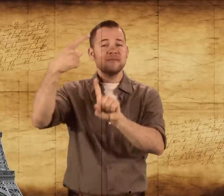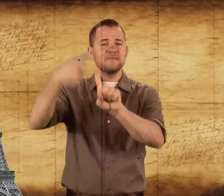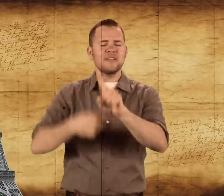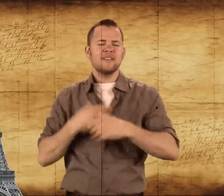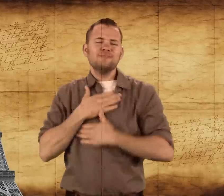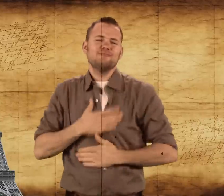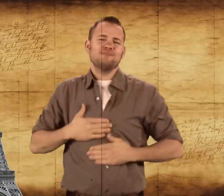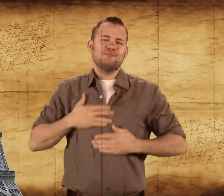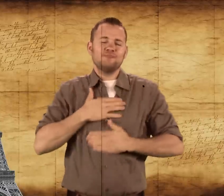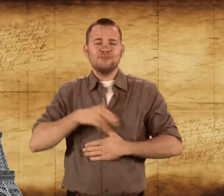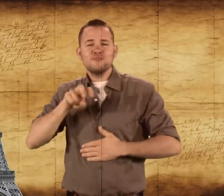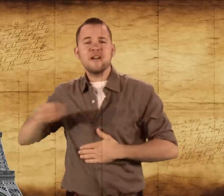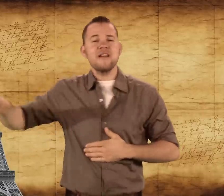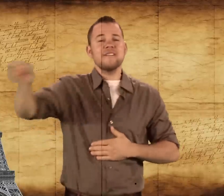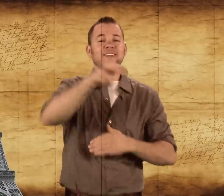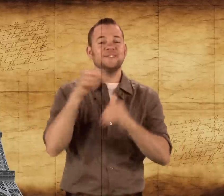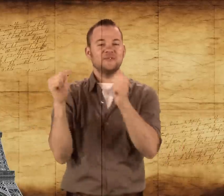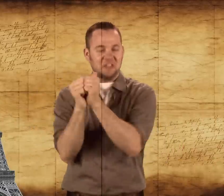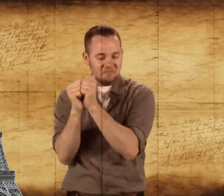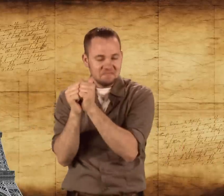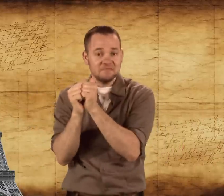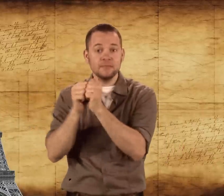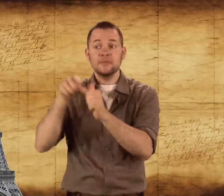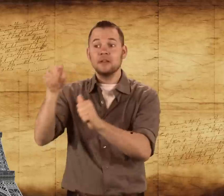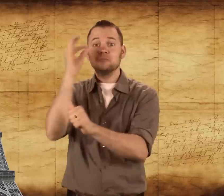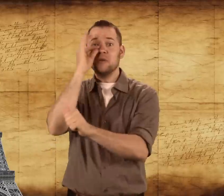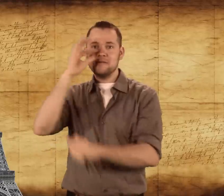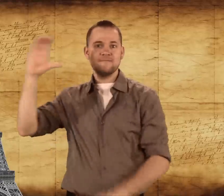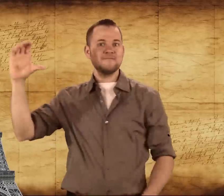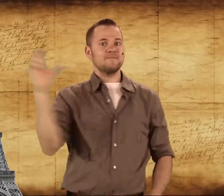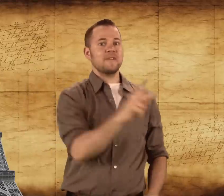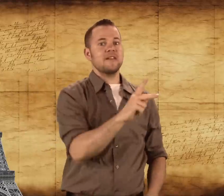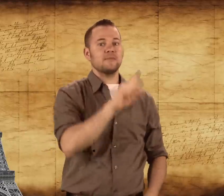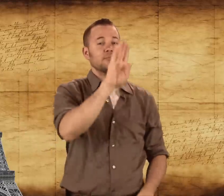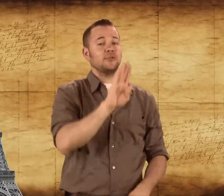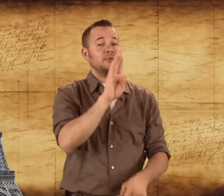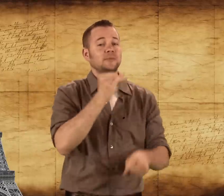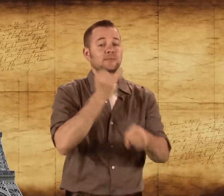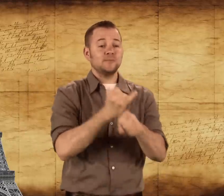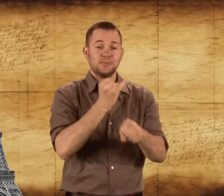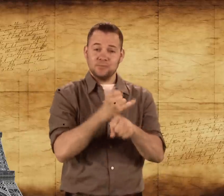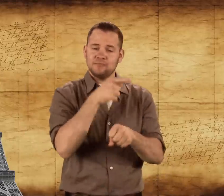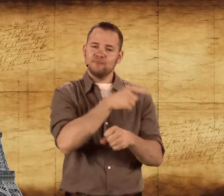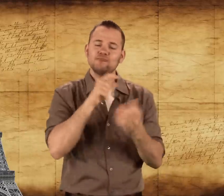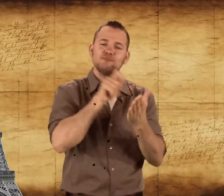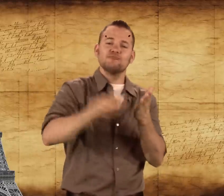They stayed together for one month, which was quite an adventure. Until he returned to Berkeley.